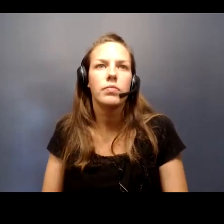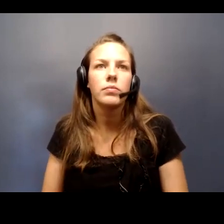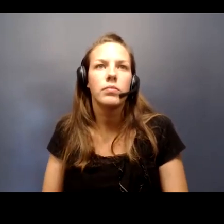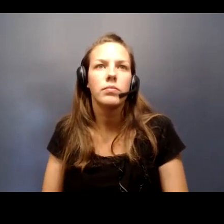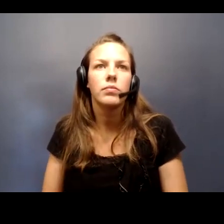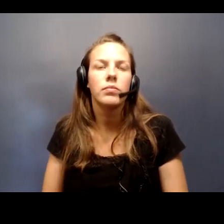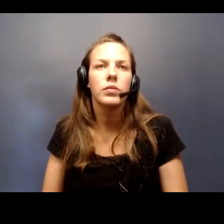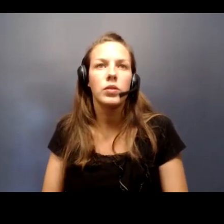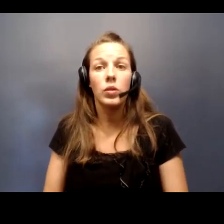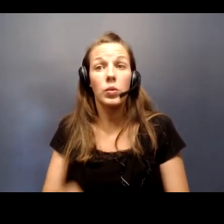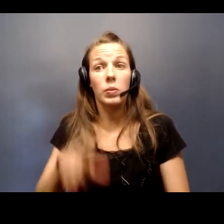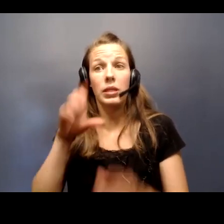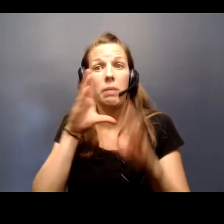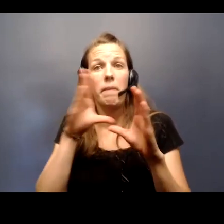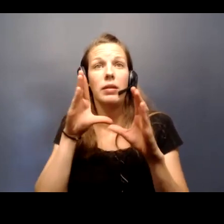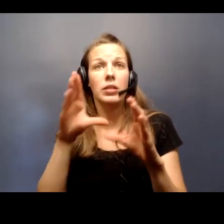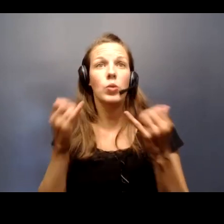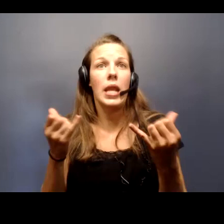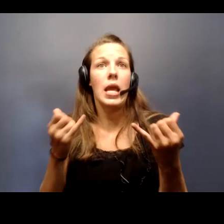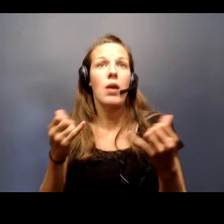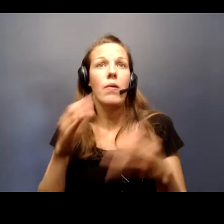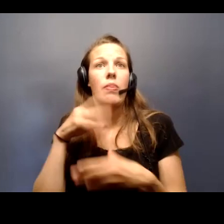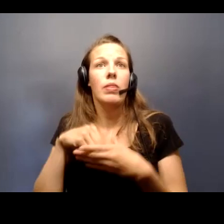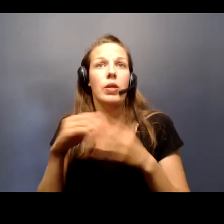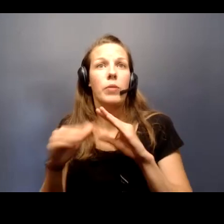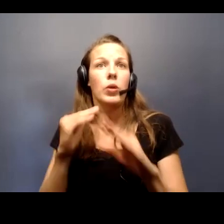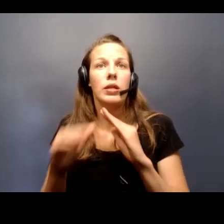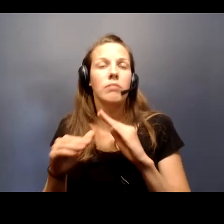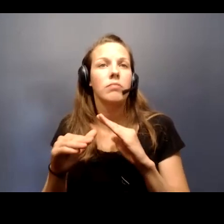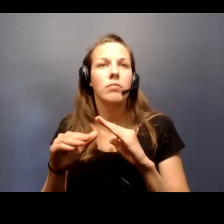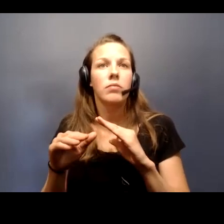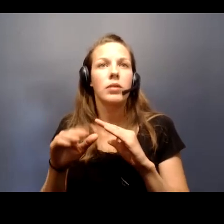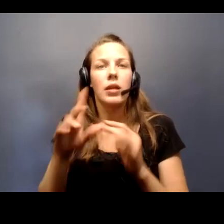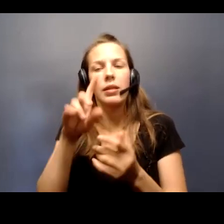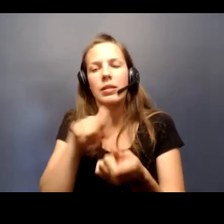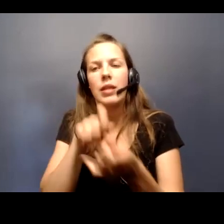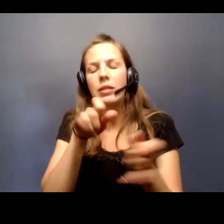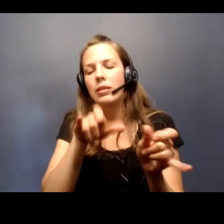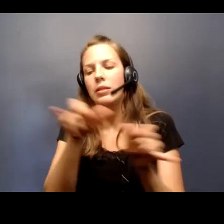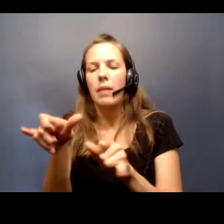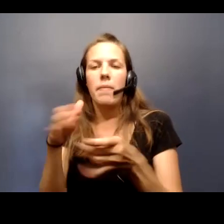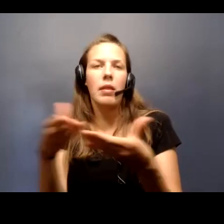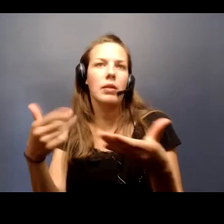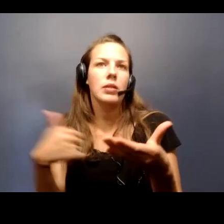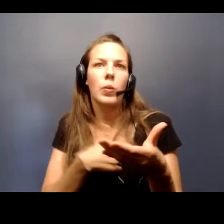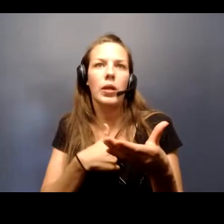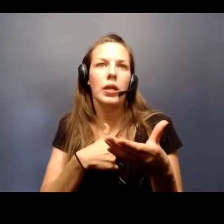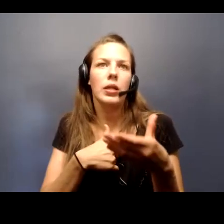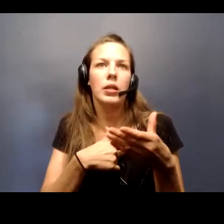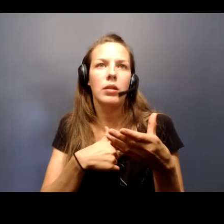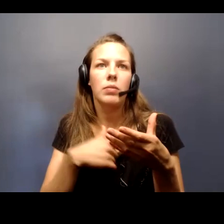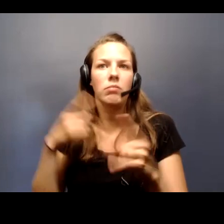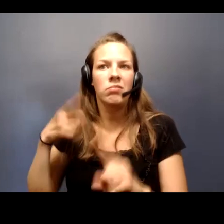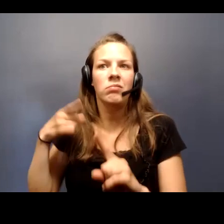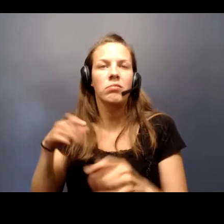What we need to be paying attention to now in the community are in fact exactly the same things that we've been harping on for